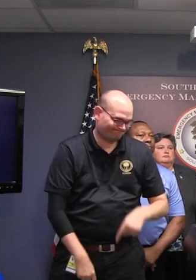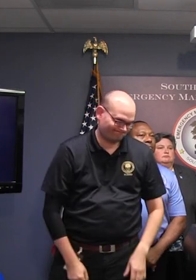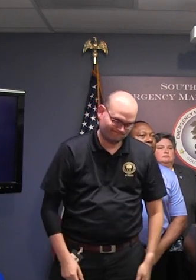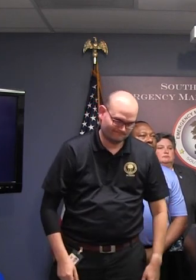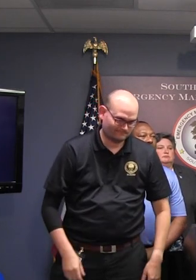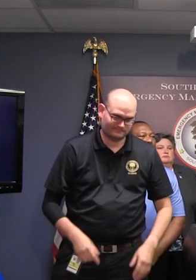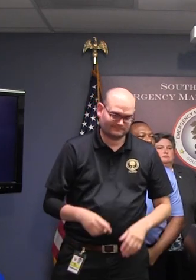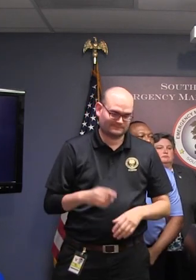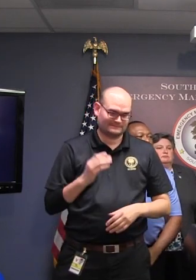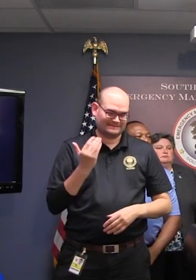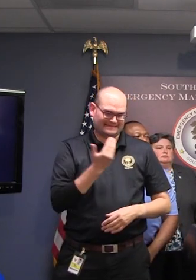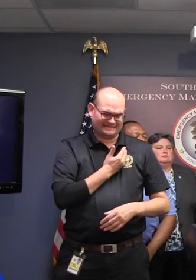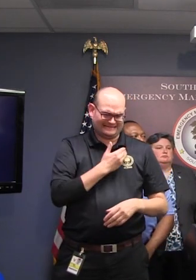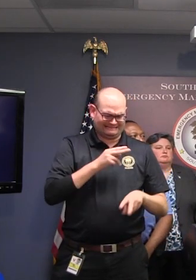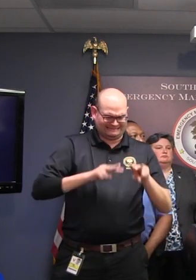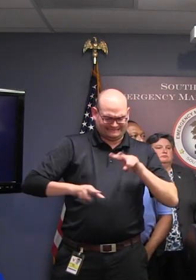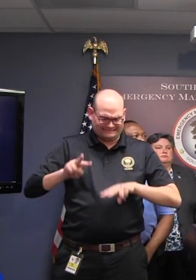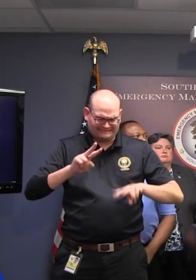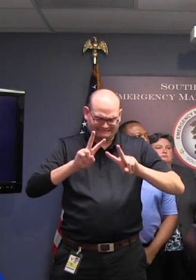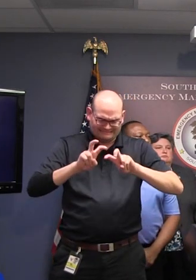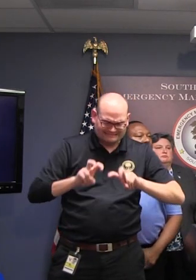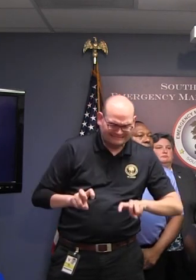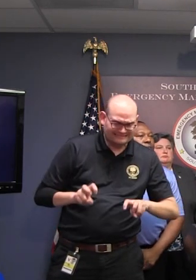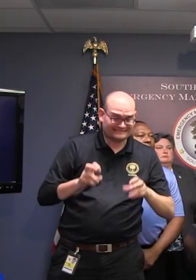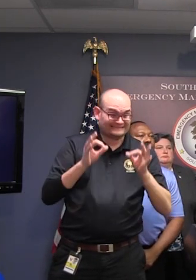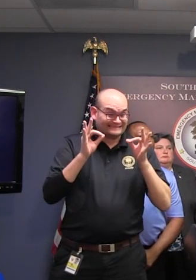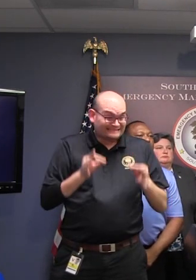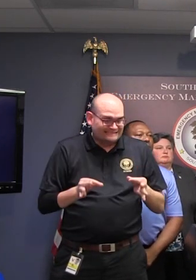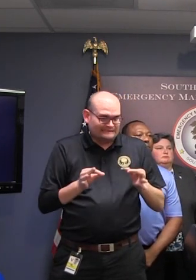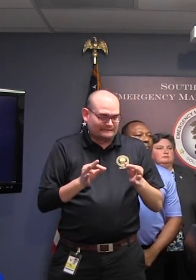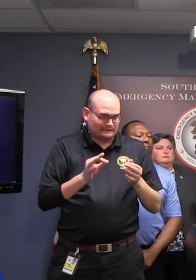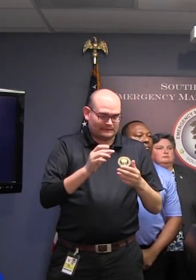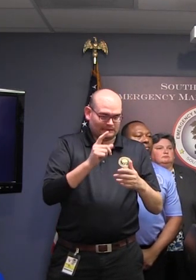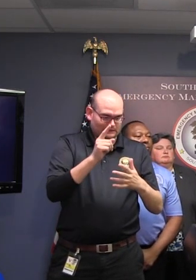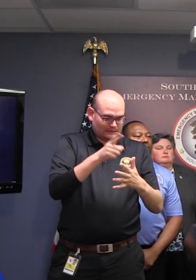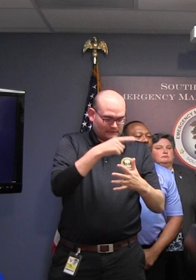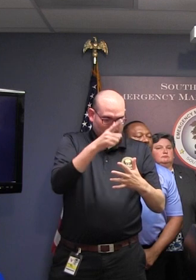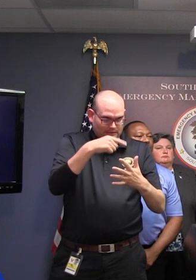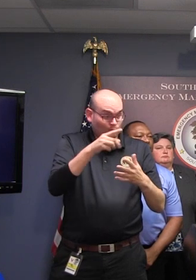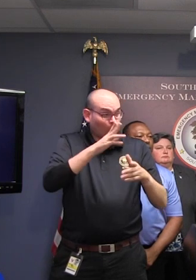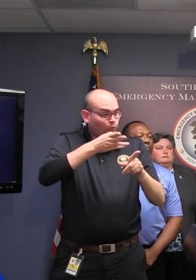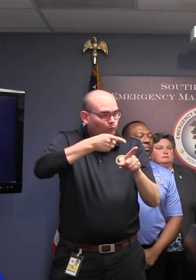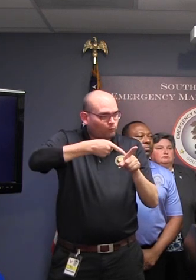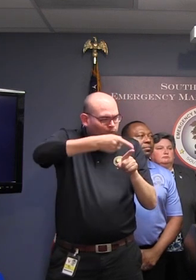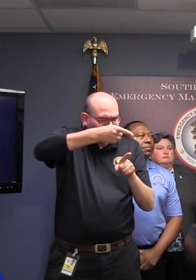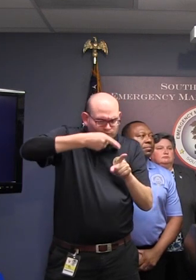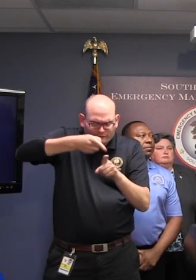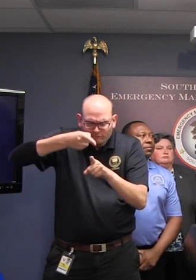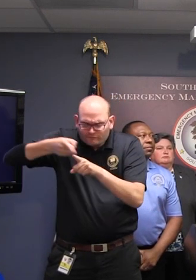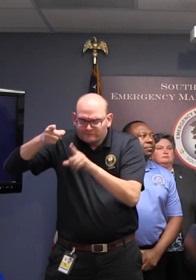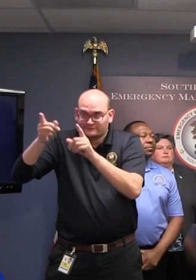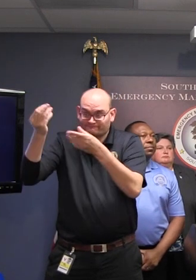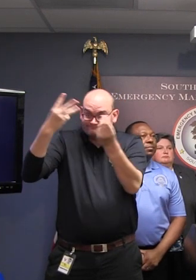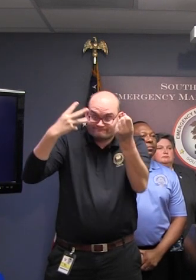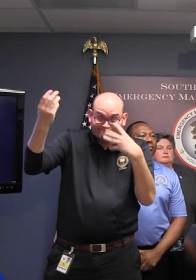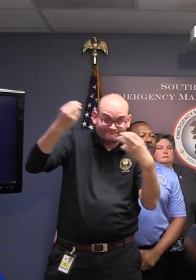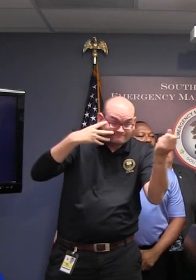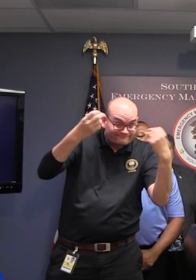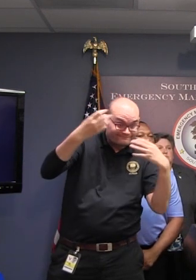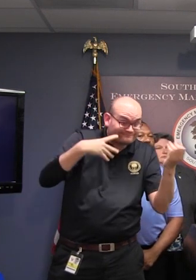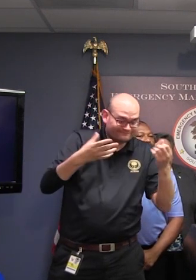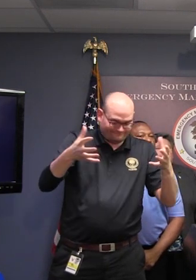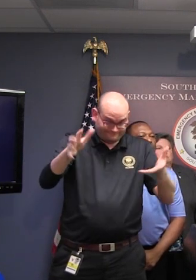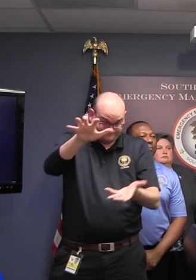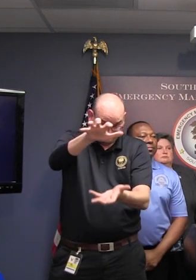best judgment of many professionals throughout these states and based on the history of what prior